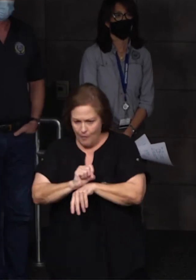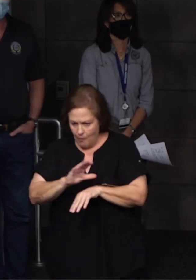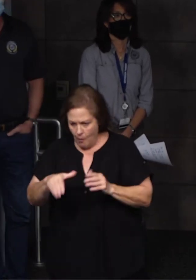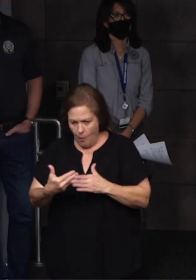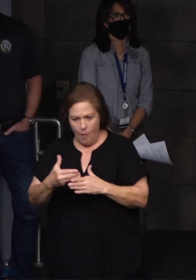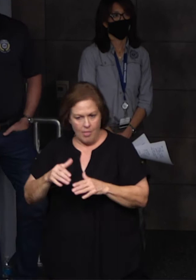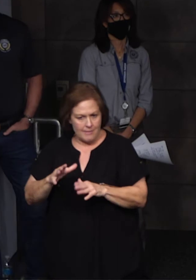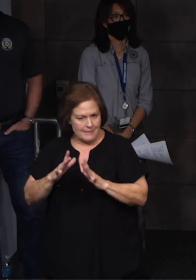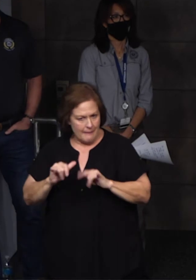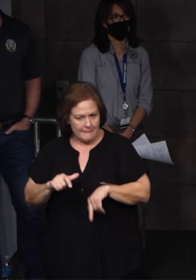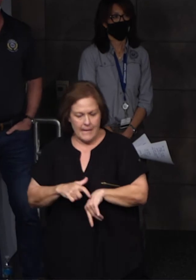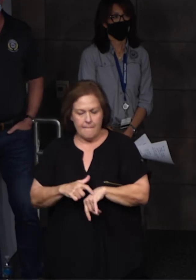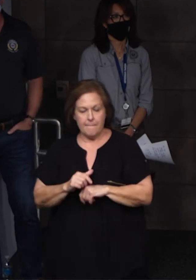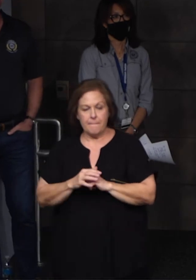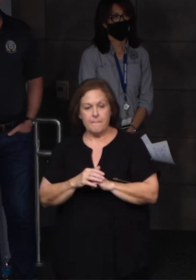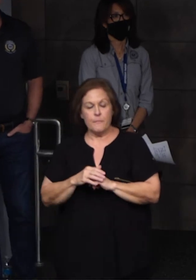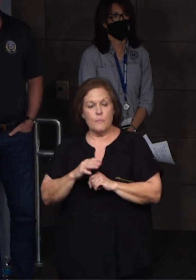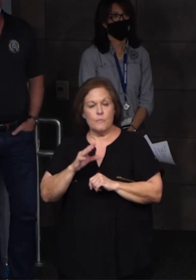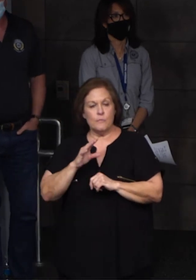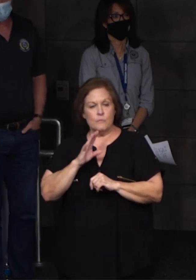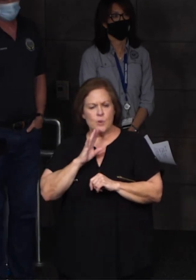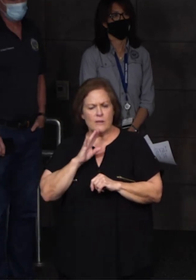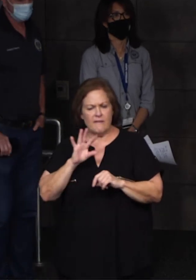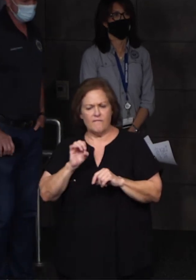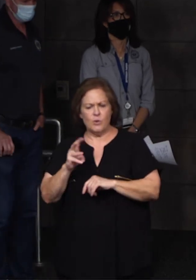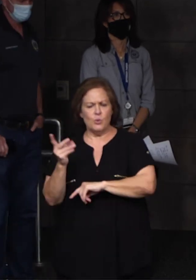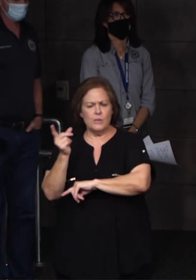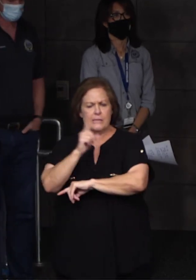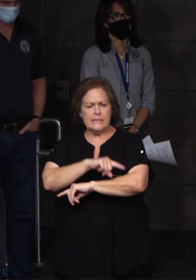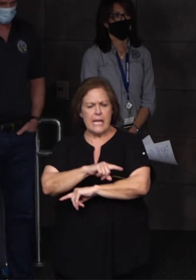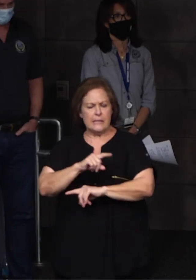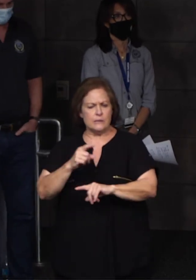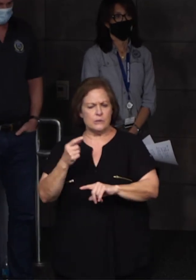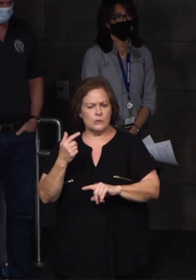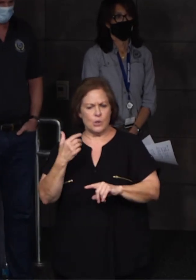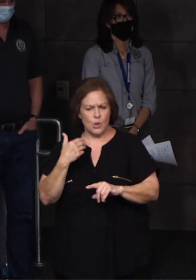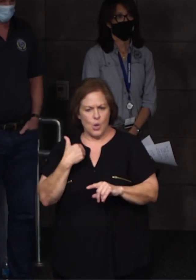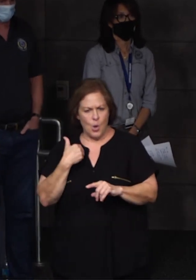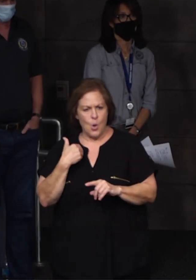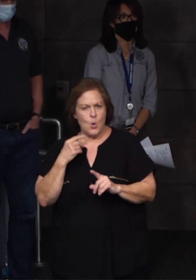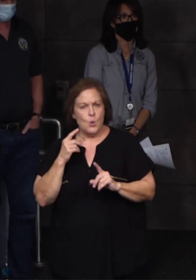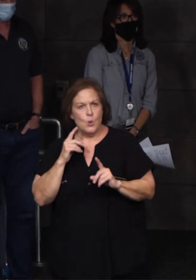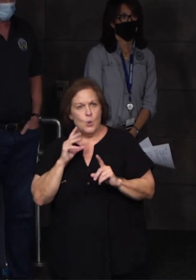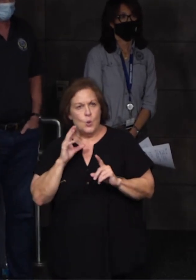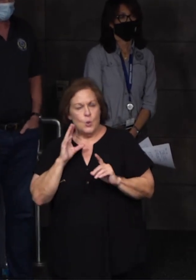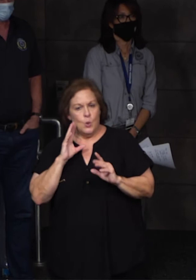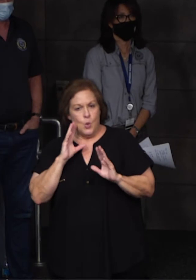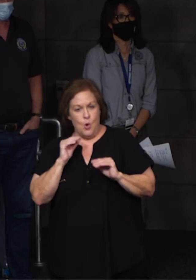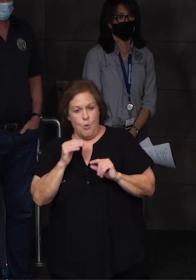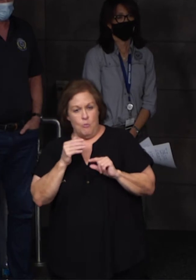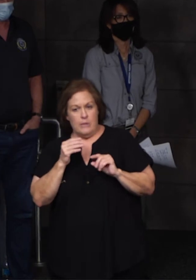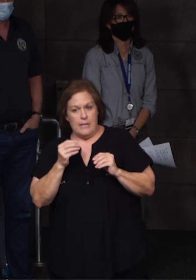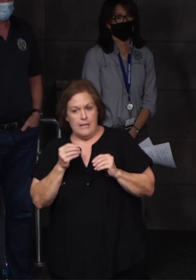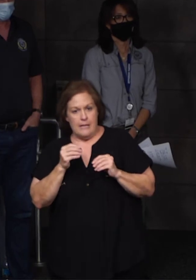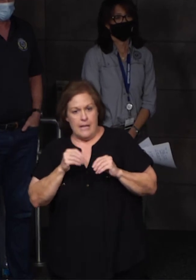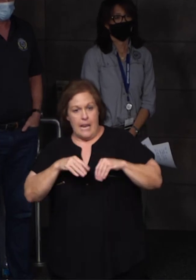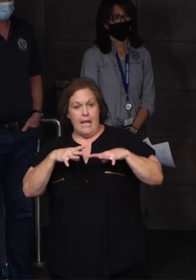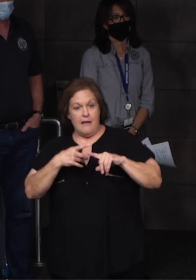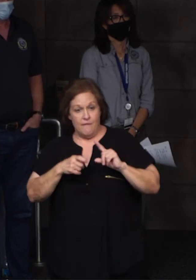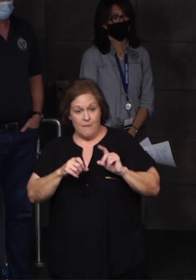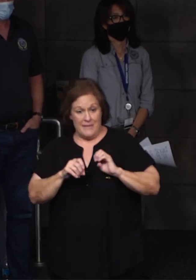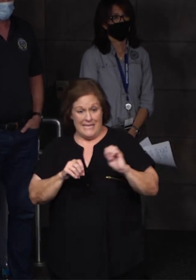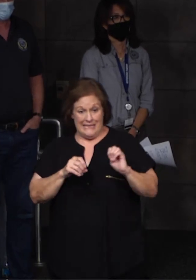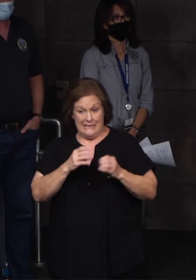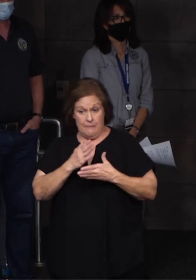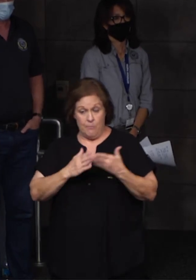So we had talked about a couple of days ago the first light of hope coming in from the eastern side of the storm that